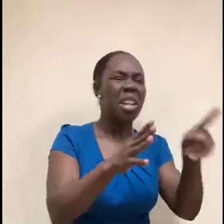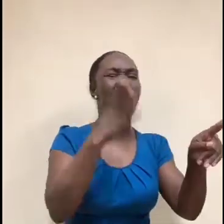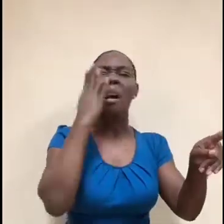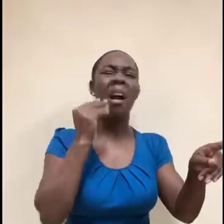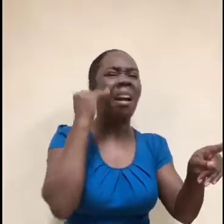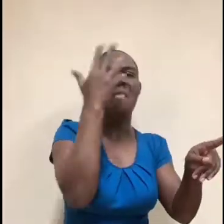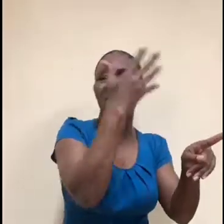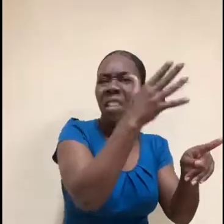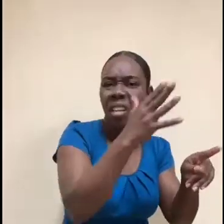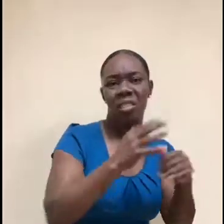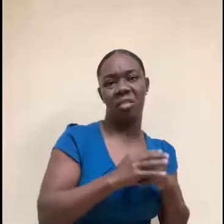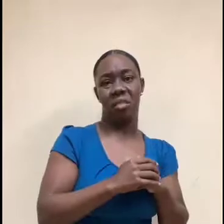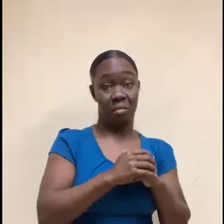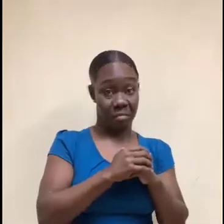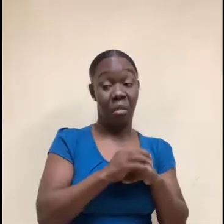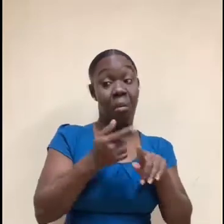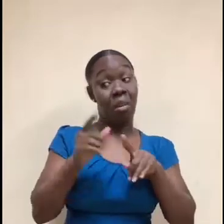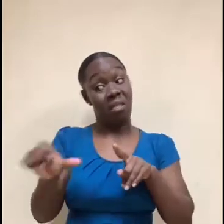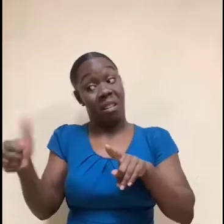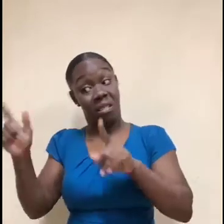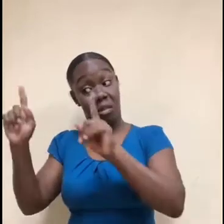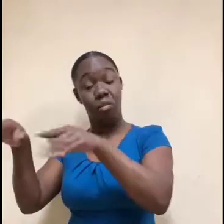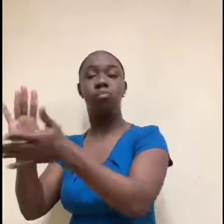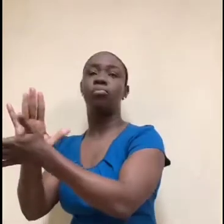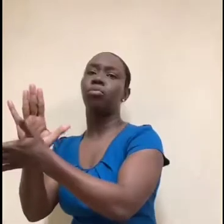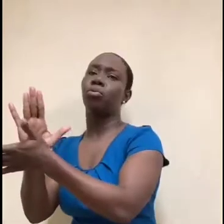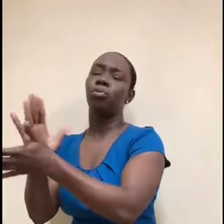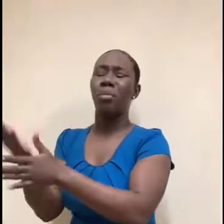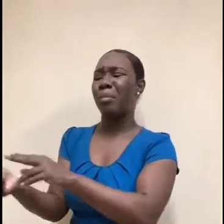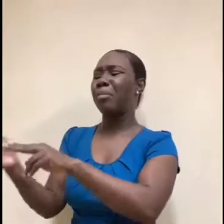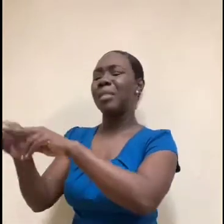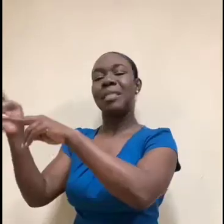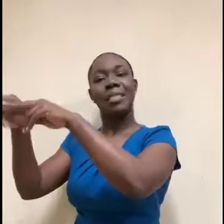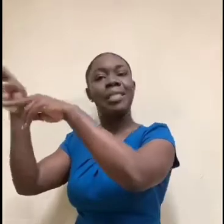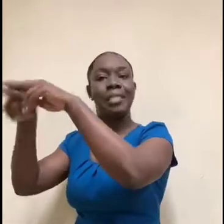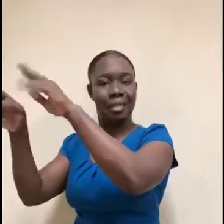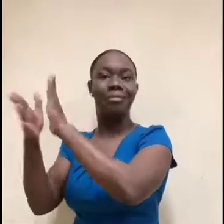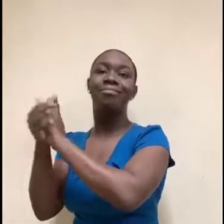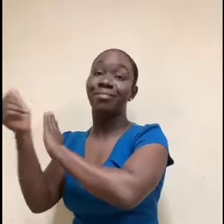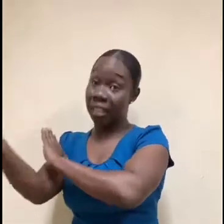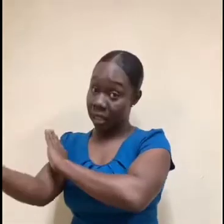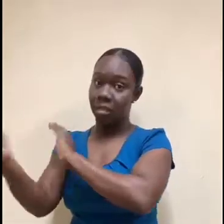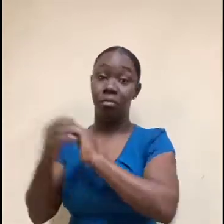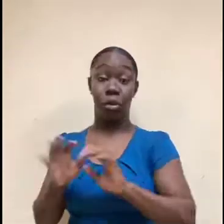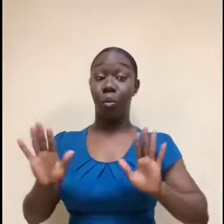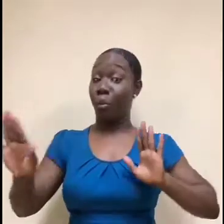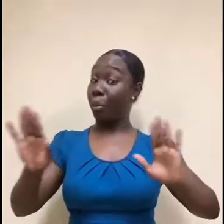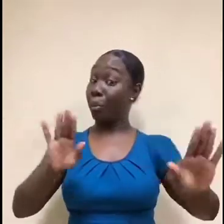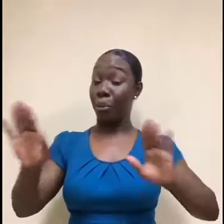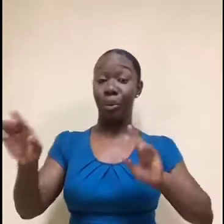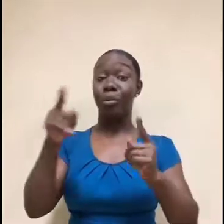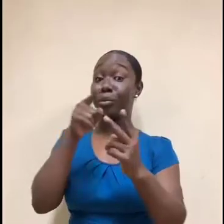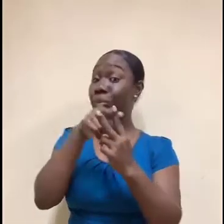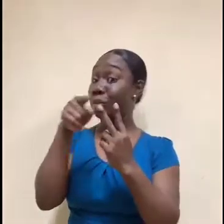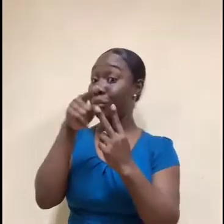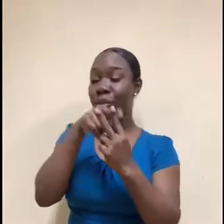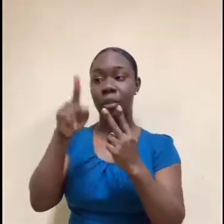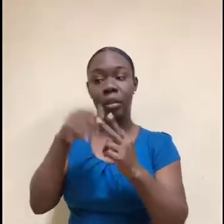and they're building up their skillset still. So two individuals that were on my radar because both of them reached out and said, hey,